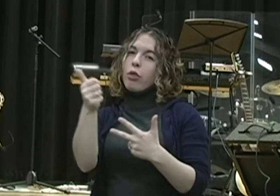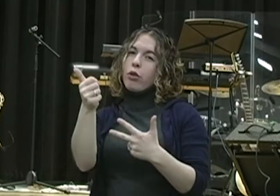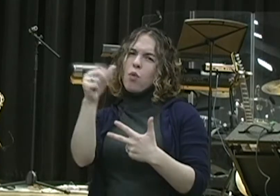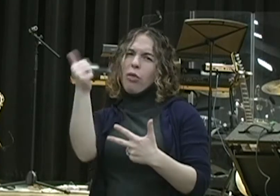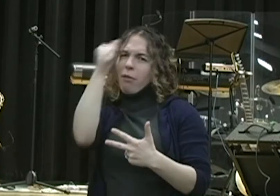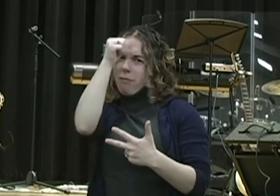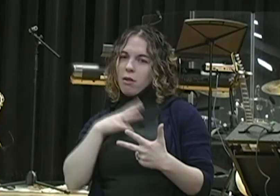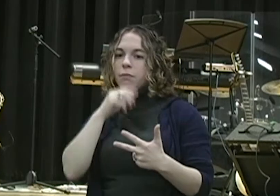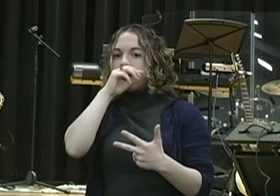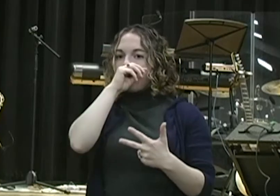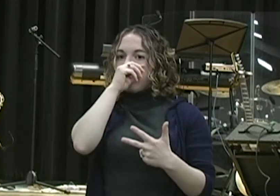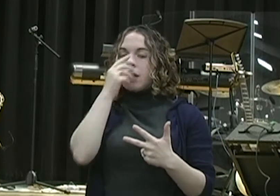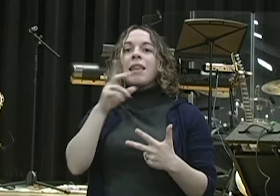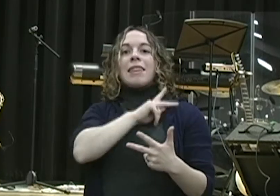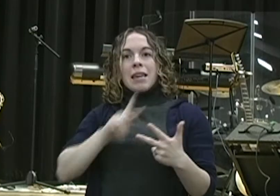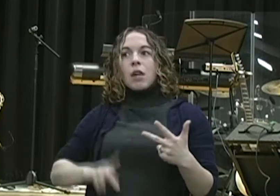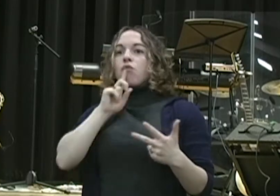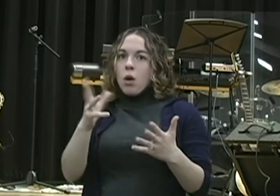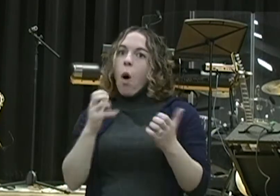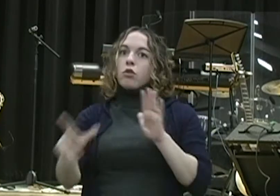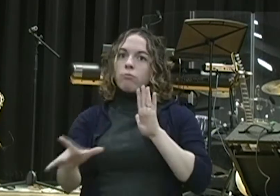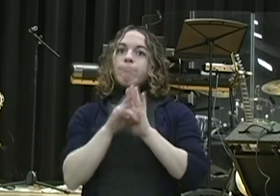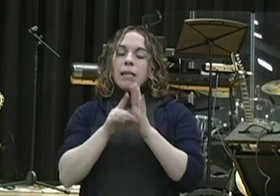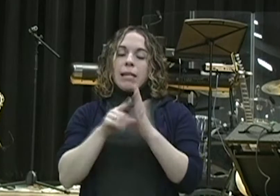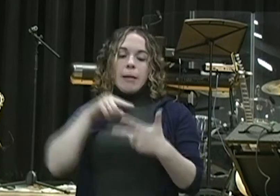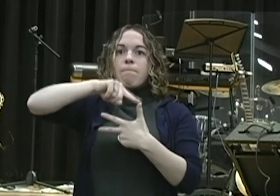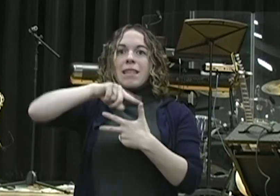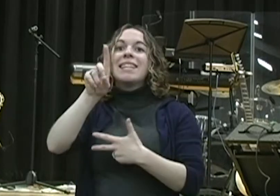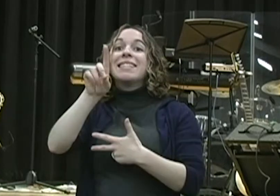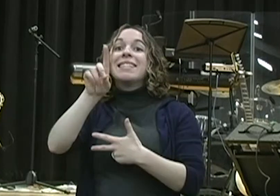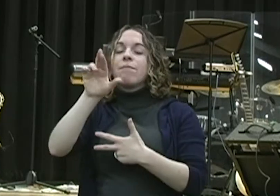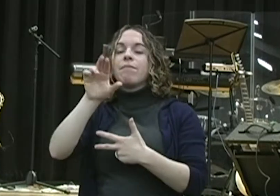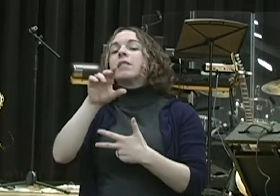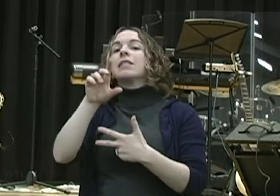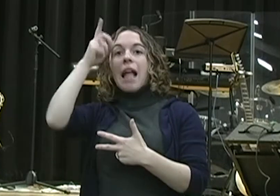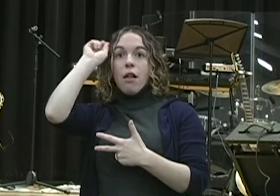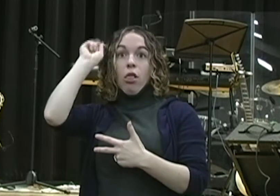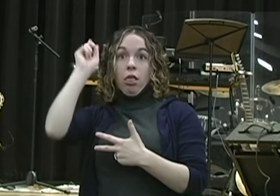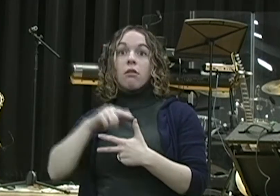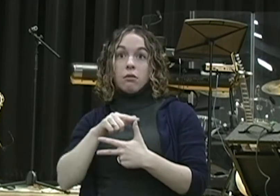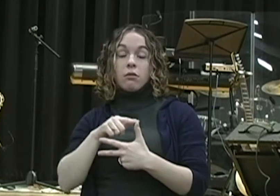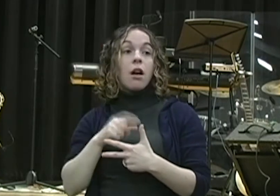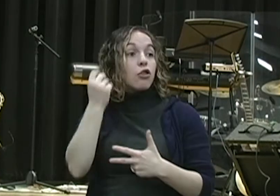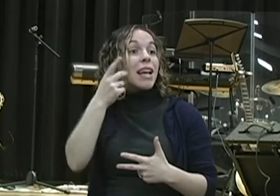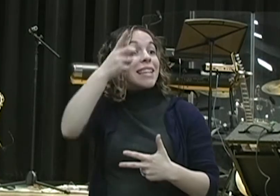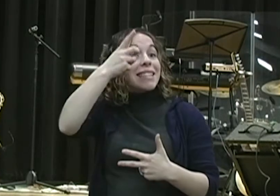Do you understand what's happening? Daniel was about ready to become